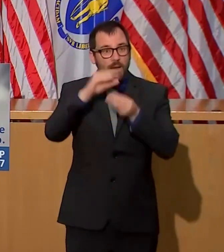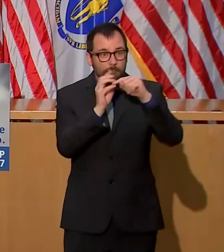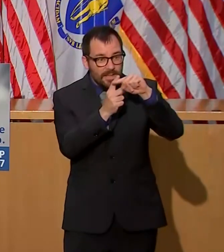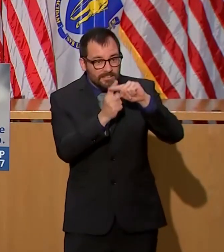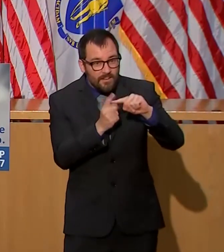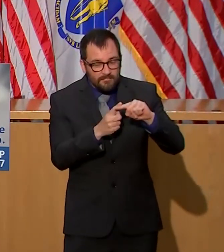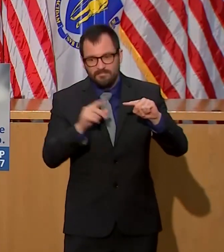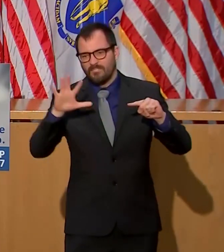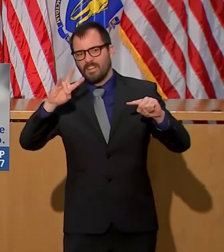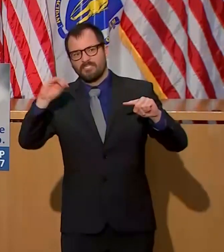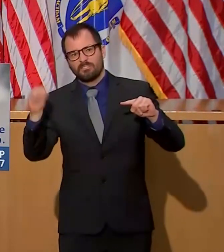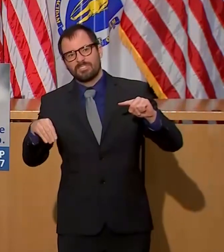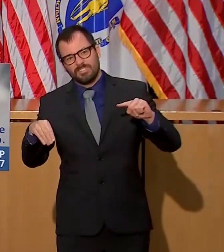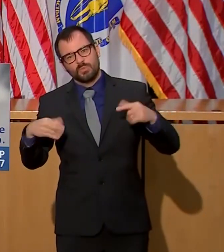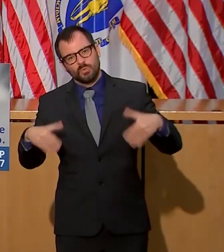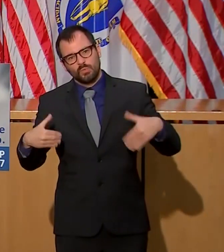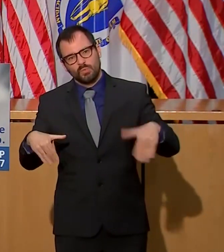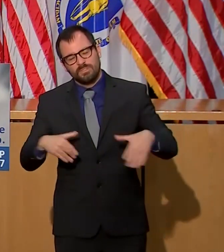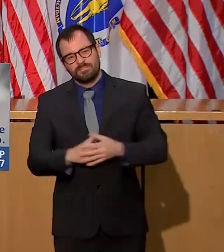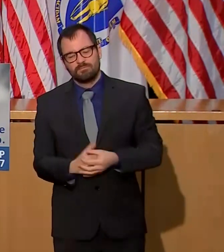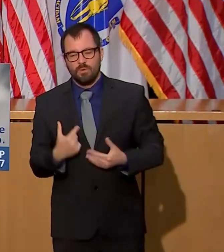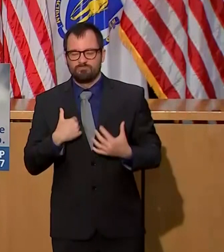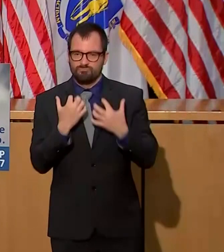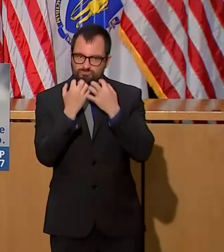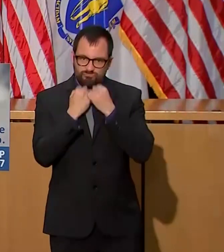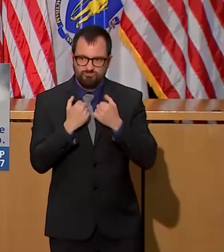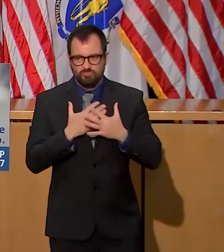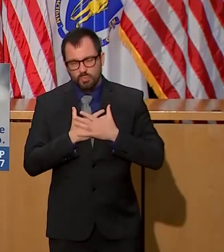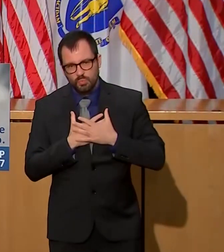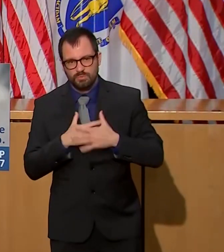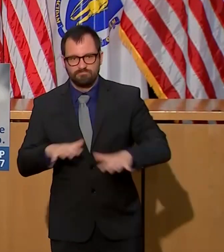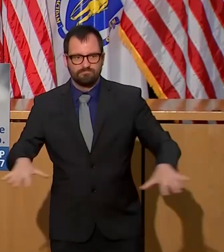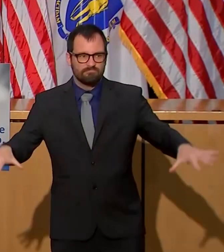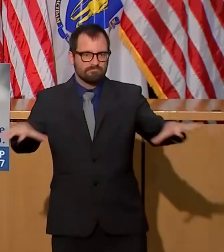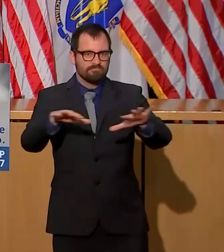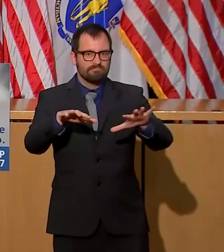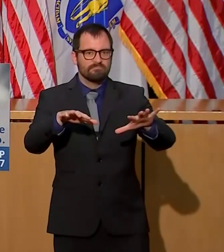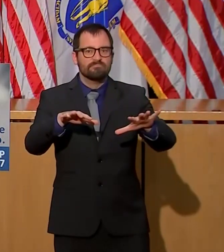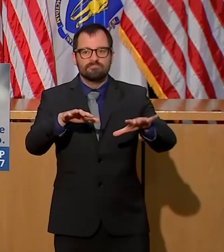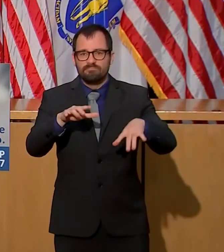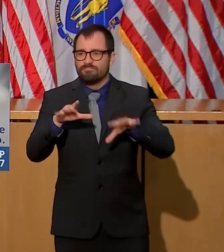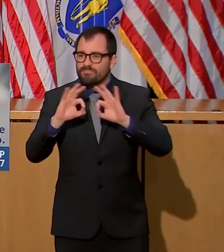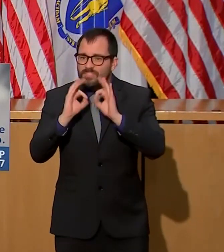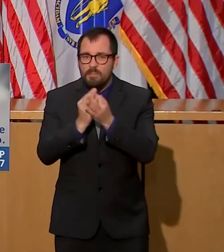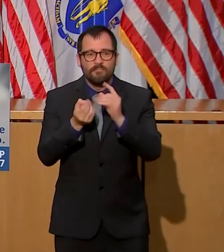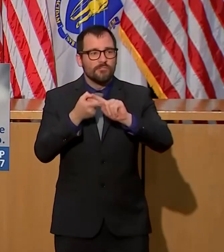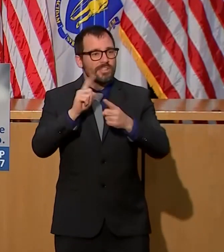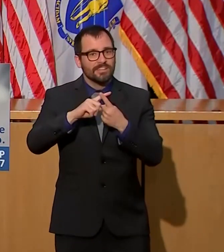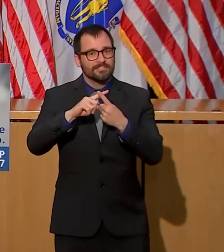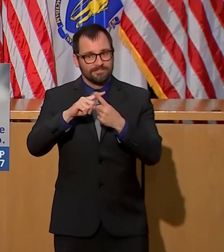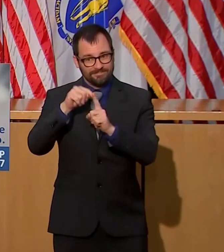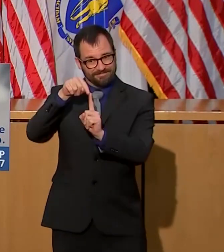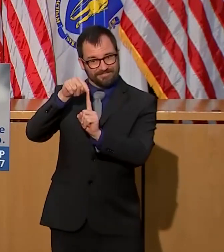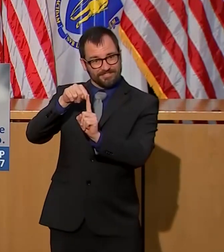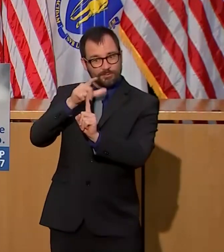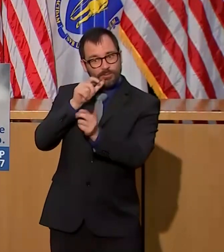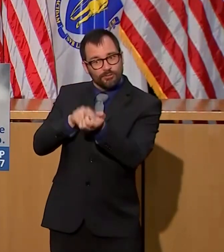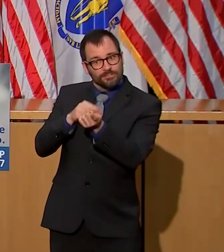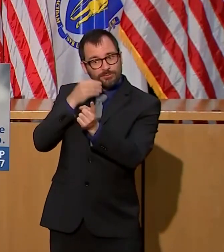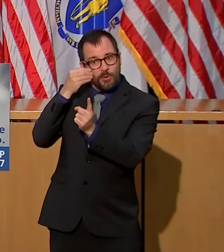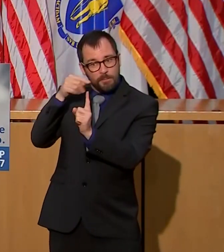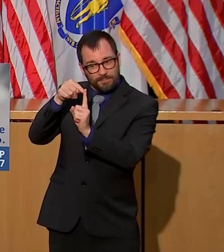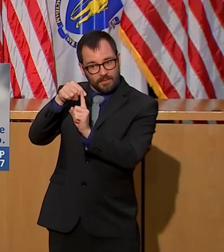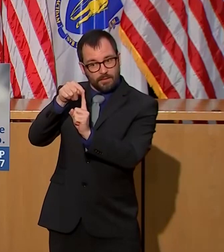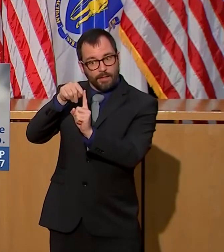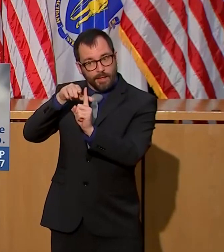horrible virus. Our command center has a dedicated team that's focused solely on supporting long-term care facilities. The nursing